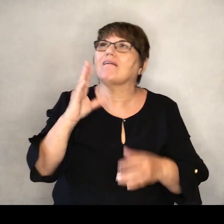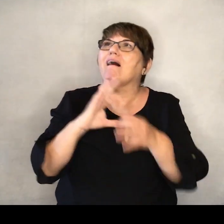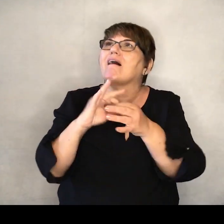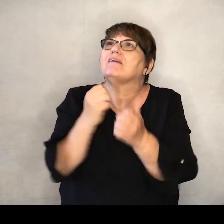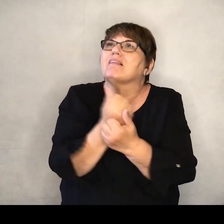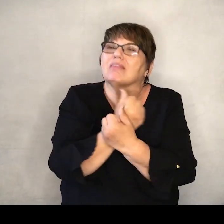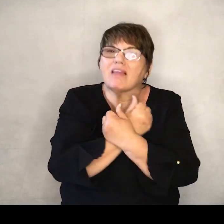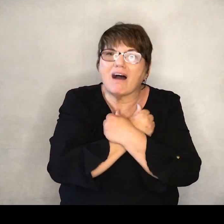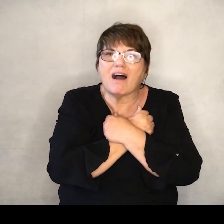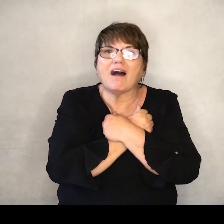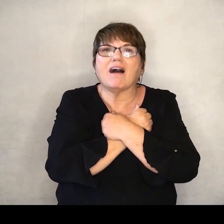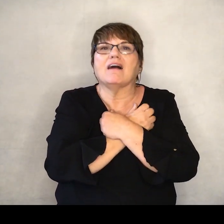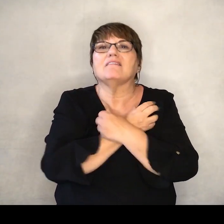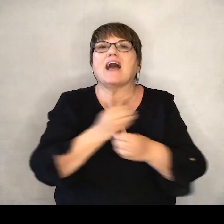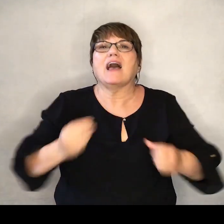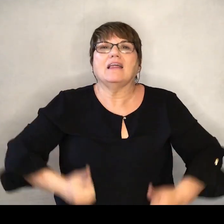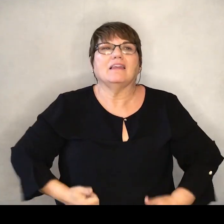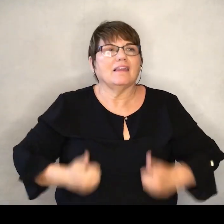and of life.